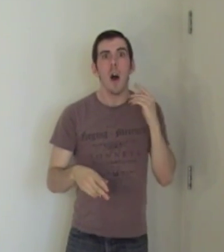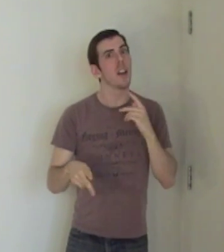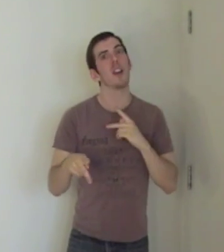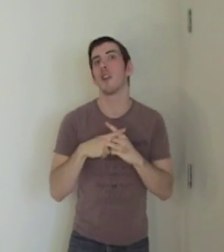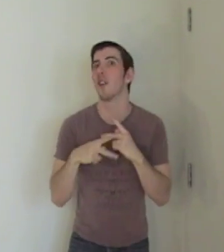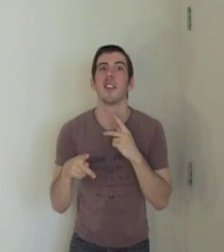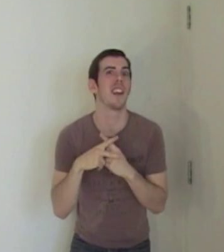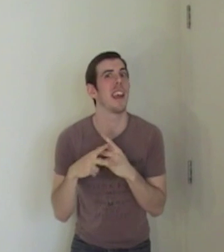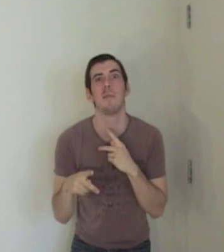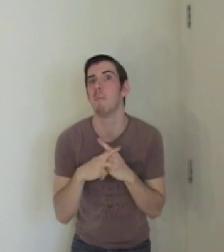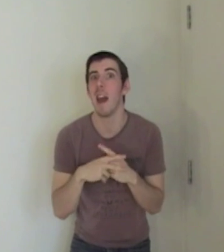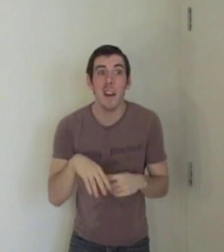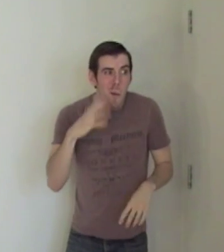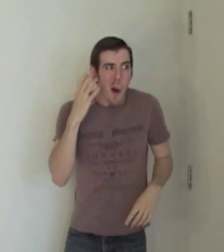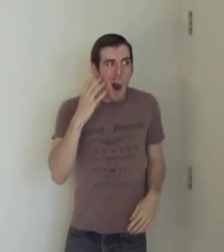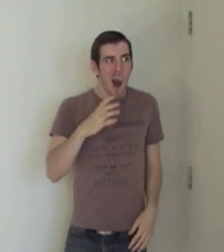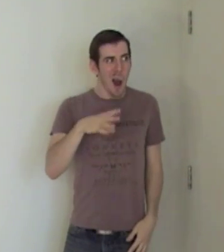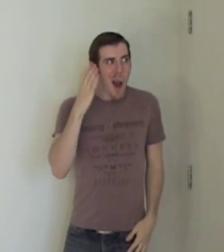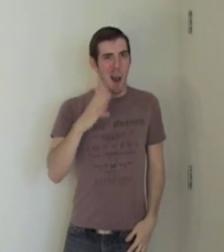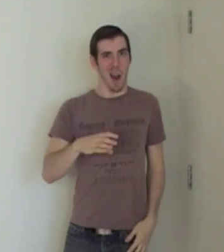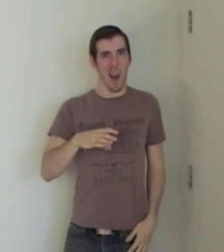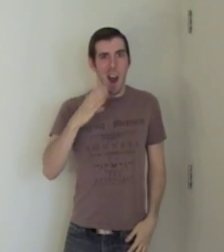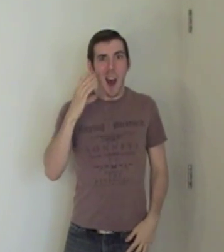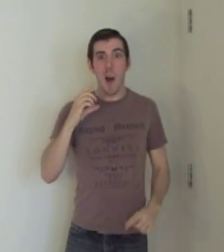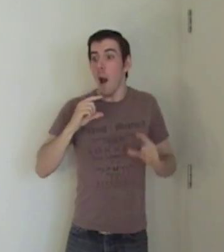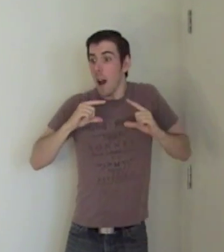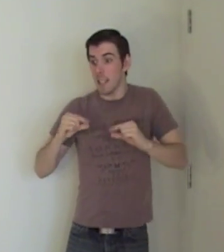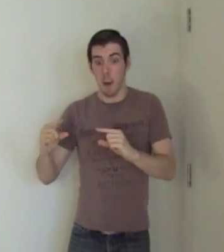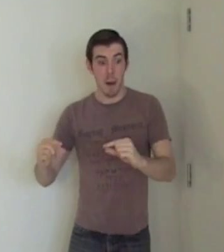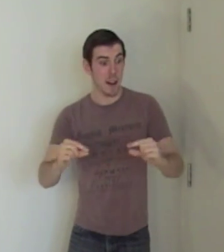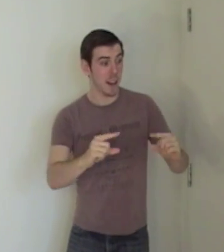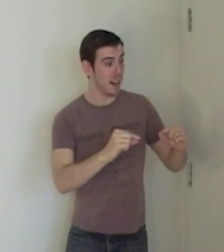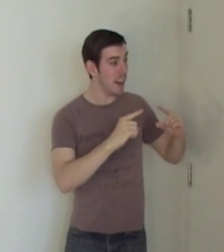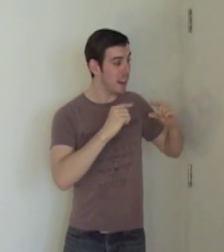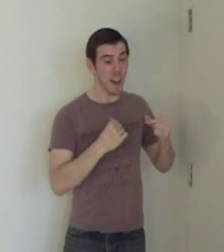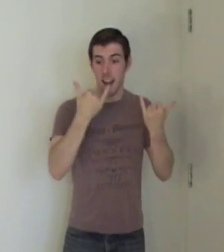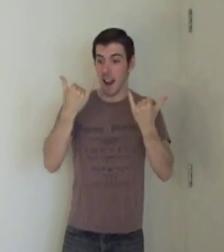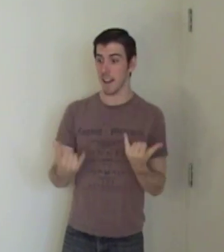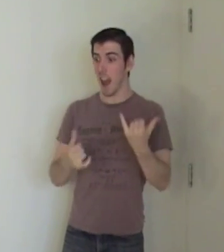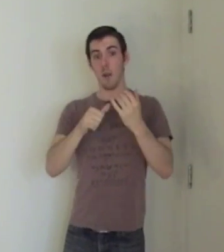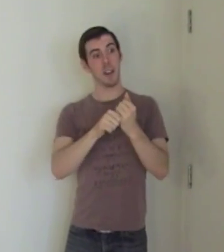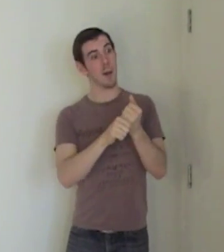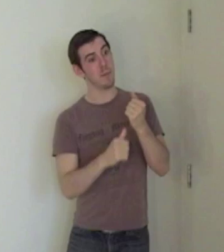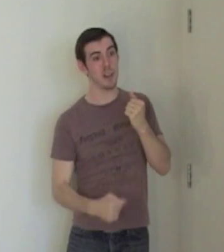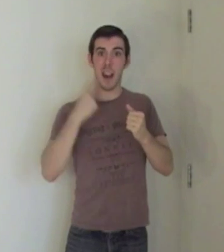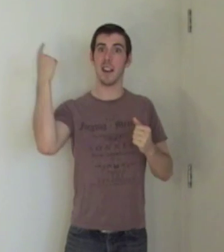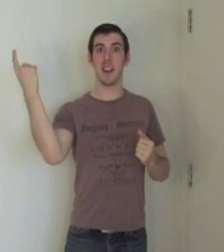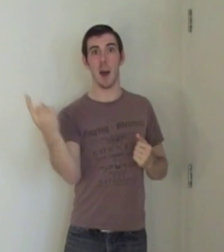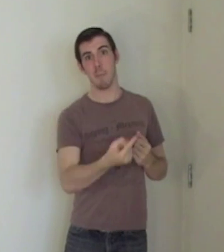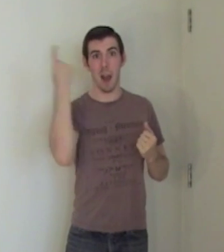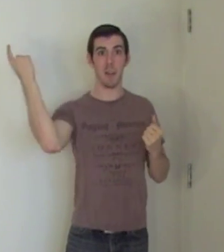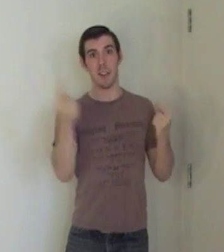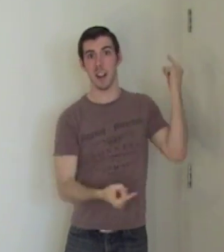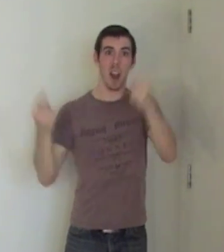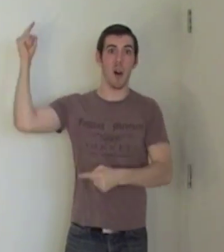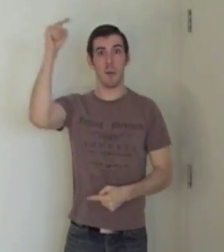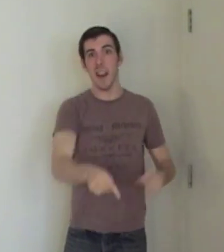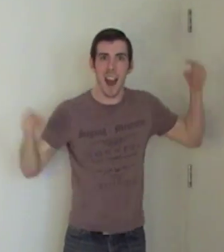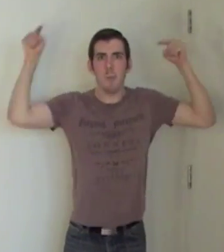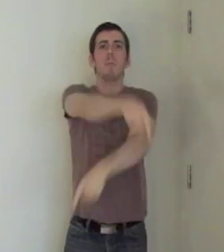you couldn't keep it Wow, somebody leaked it And now some shots about to go down